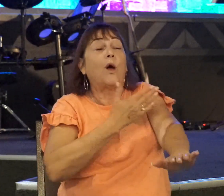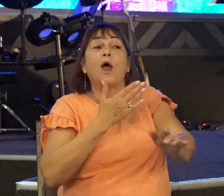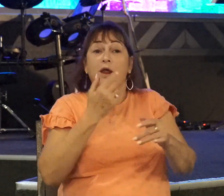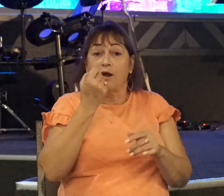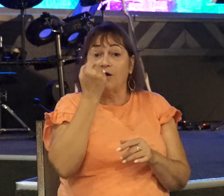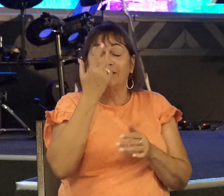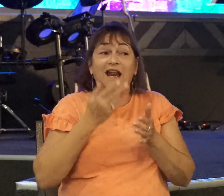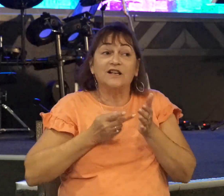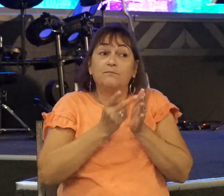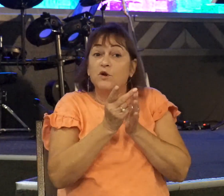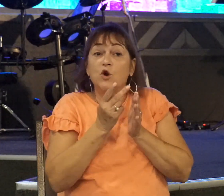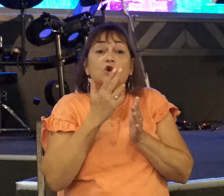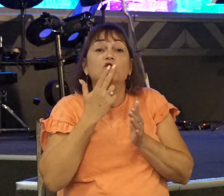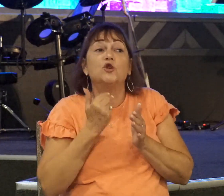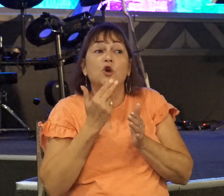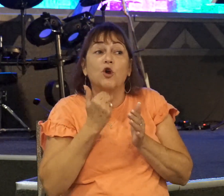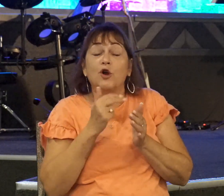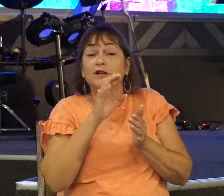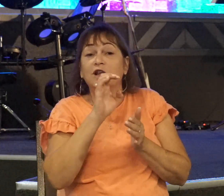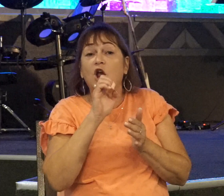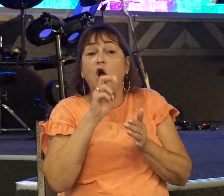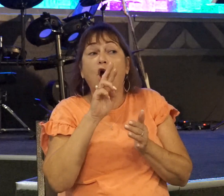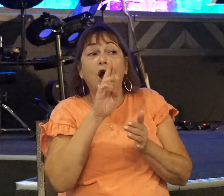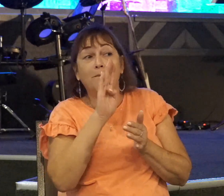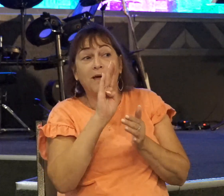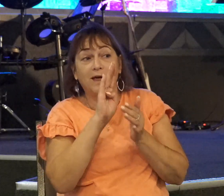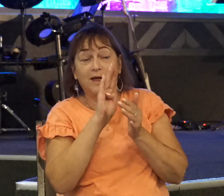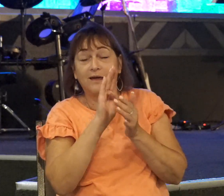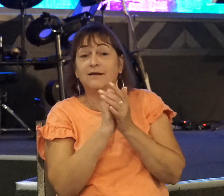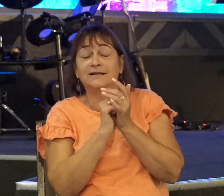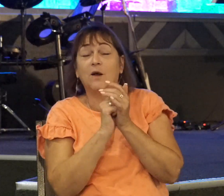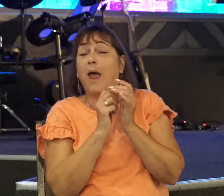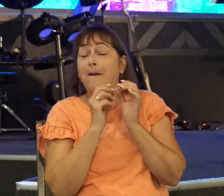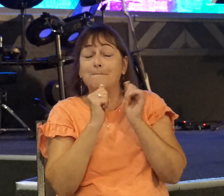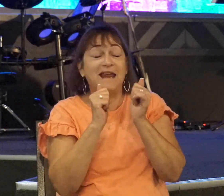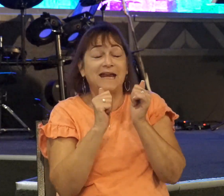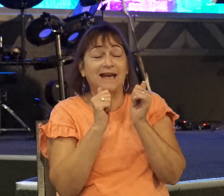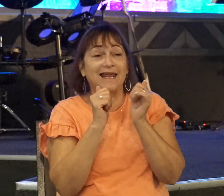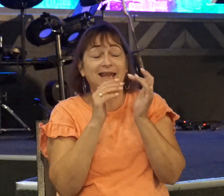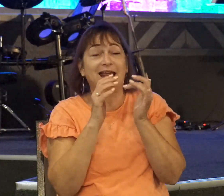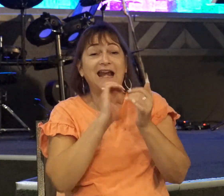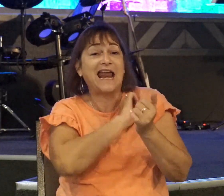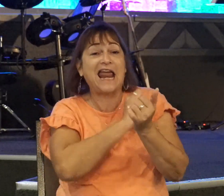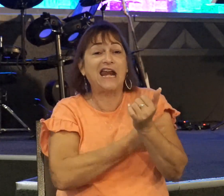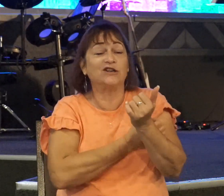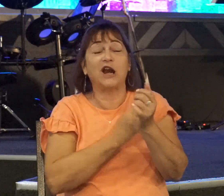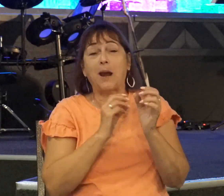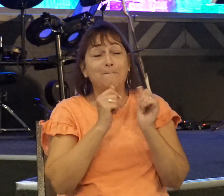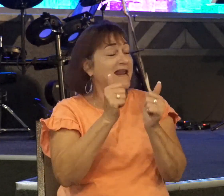It's a carbohydrate. And so immediately boosted his energy. And it tasted good.